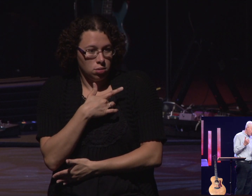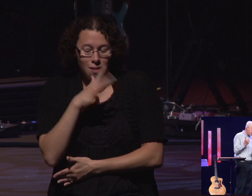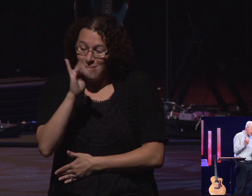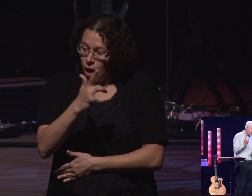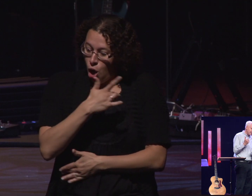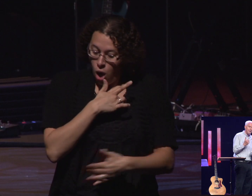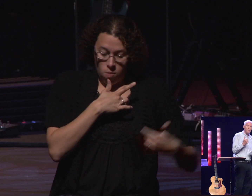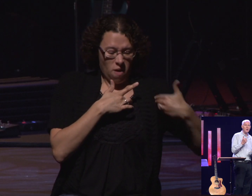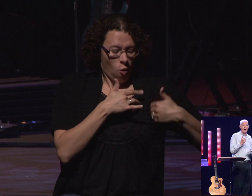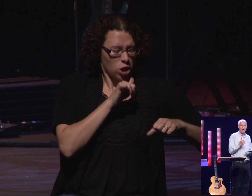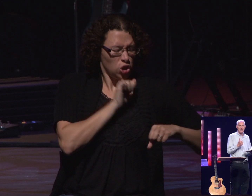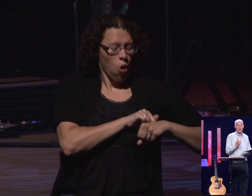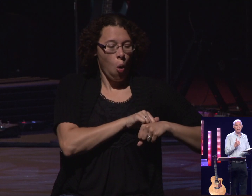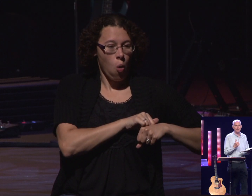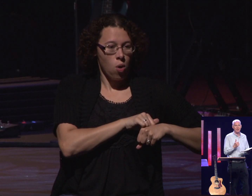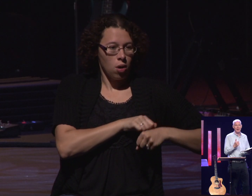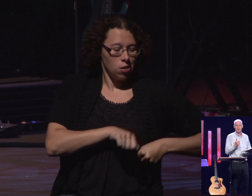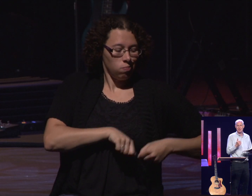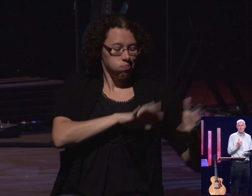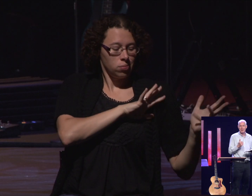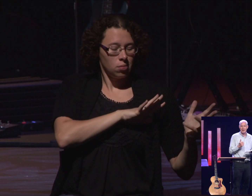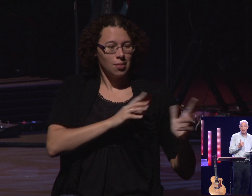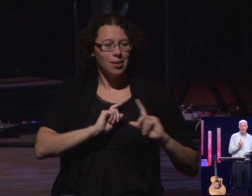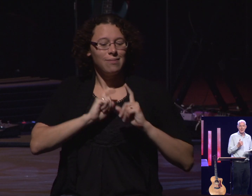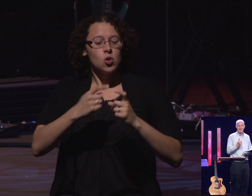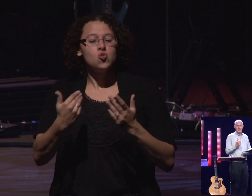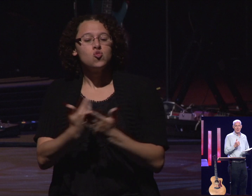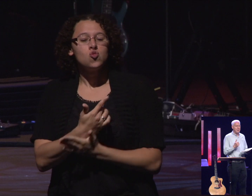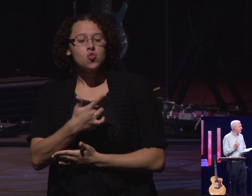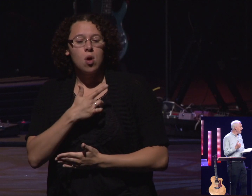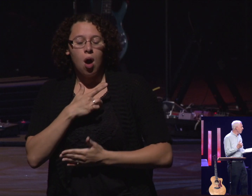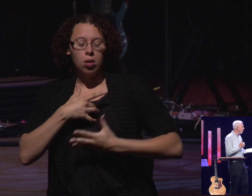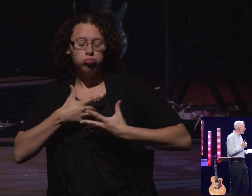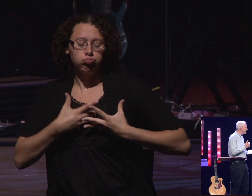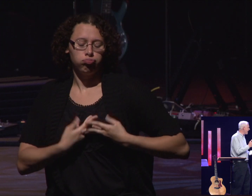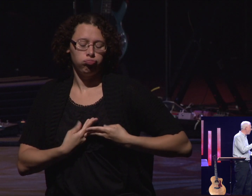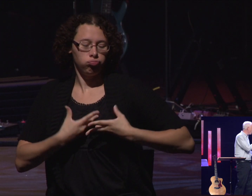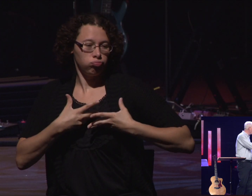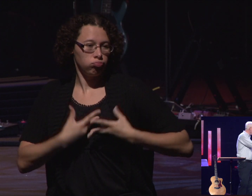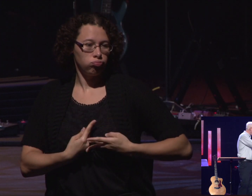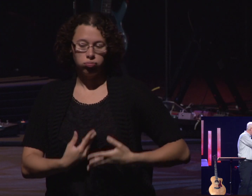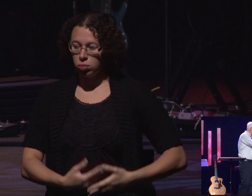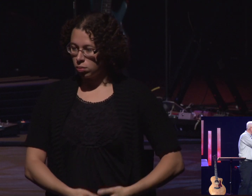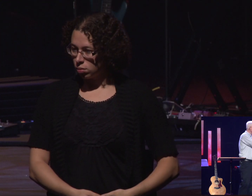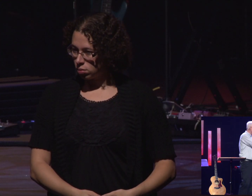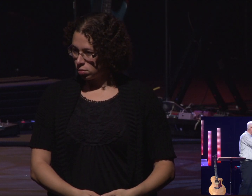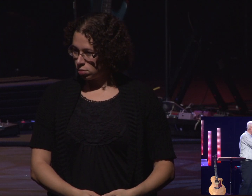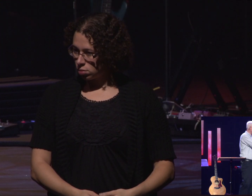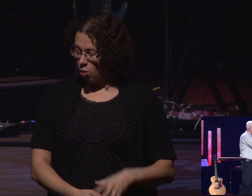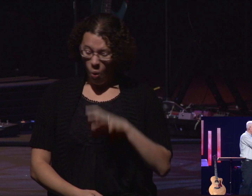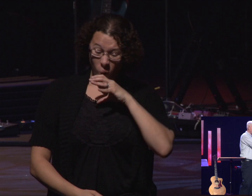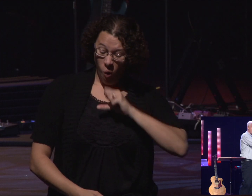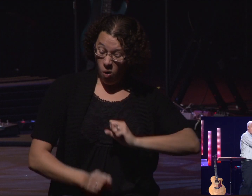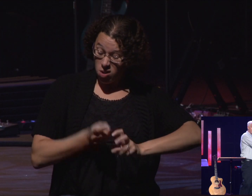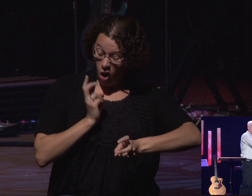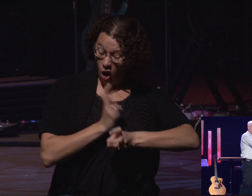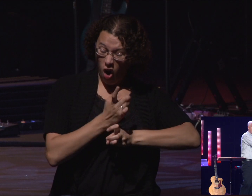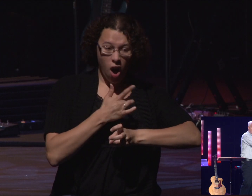of stone and give you a heart of flesh. So I'm going to take away that old hardened heart.